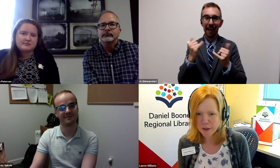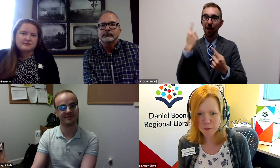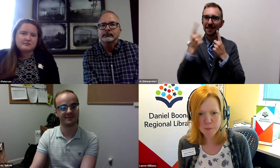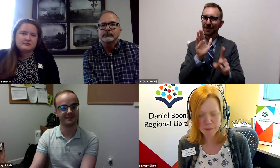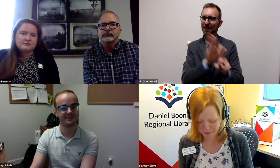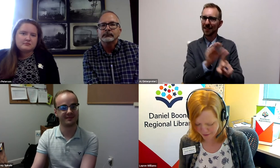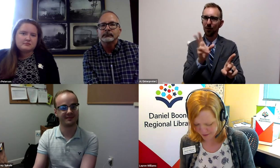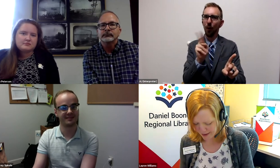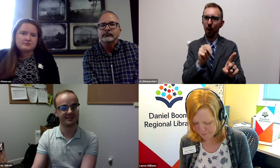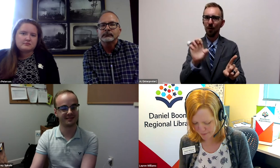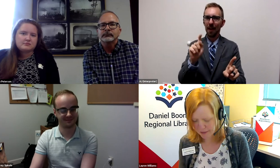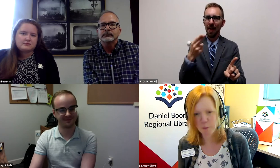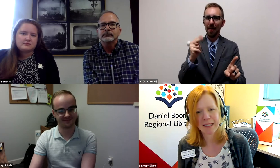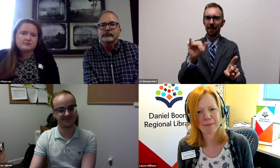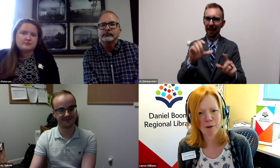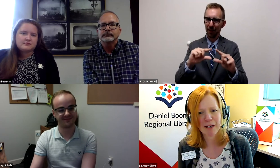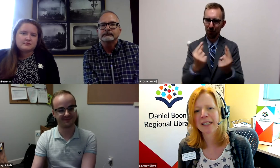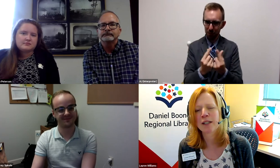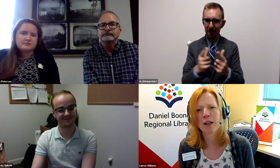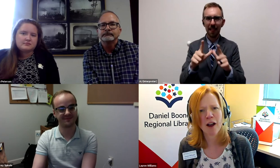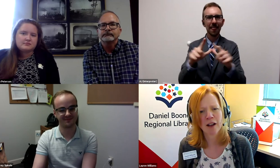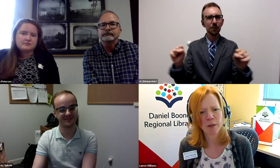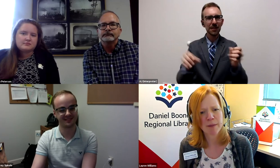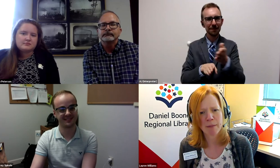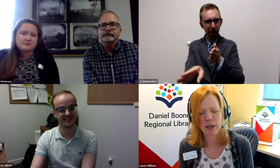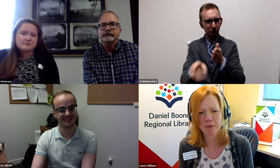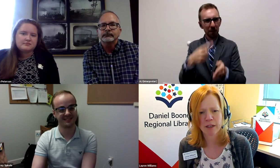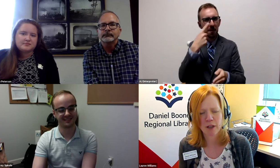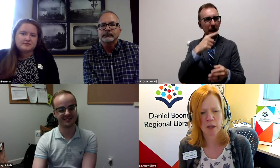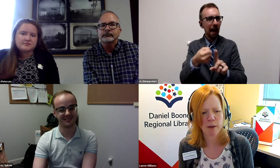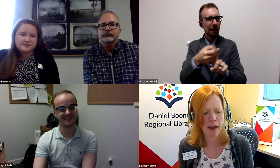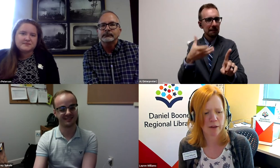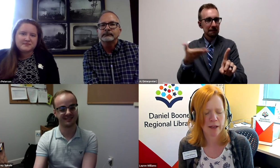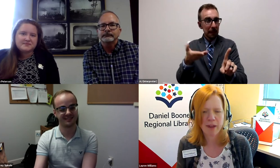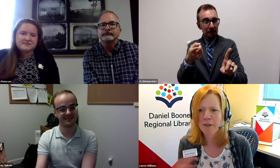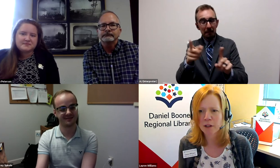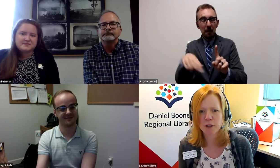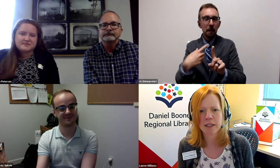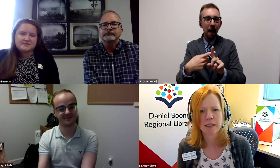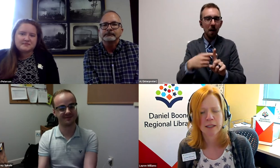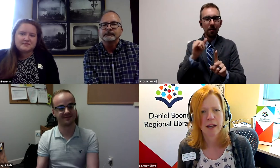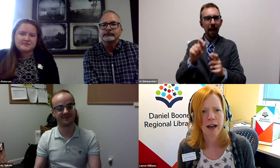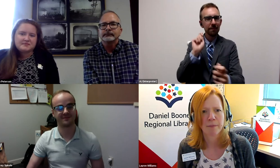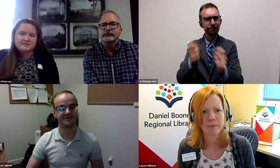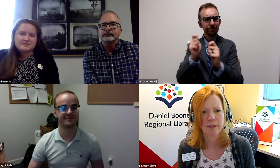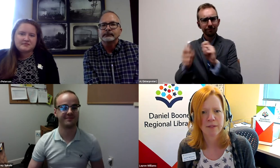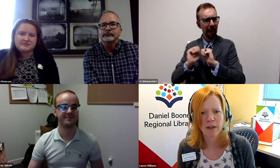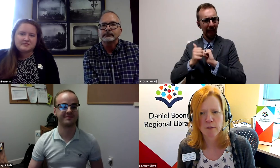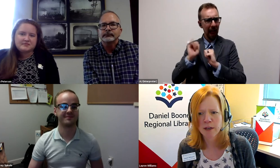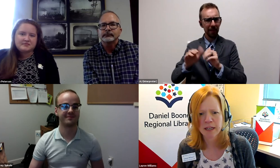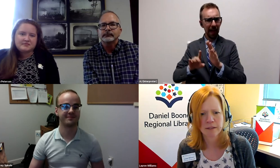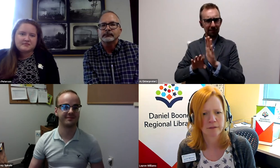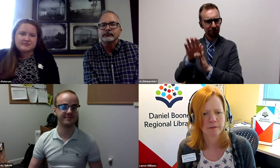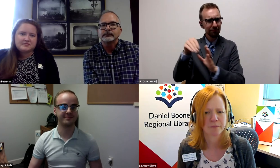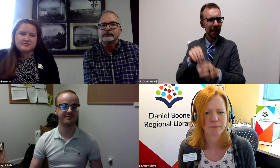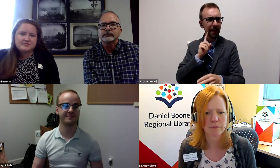ethnic group and linguistic minority. So can you talk a little bit, maybe Jeffrey could talk a little bit about that evolution in the Deaf